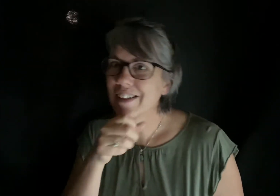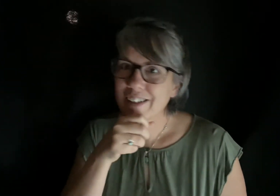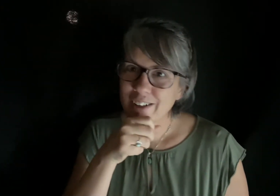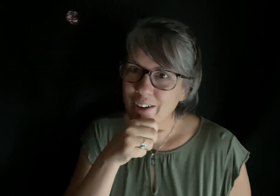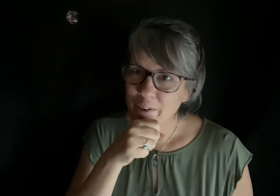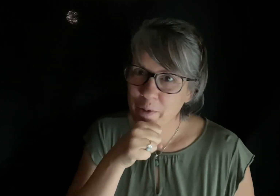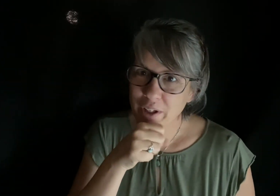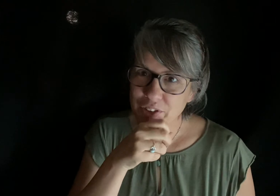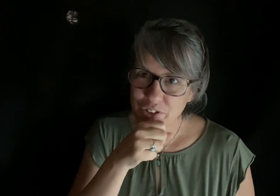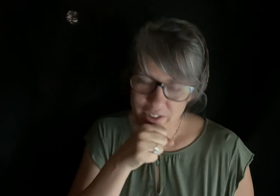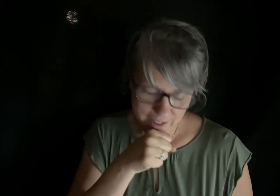oranges.